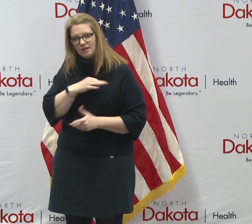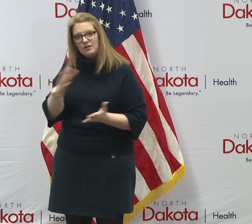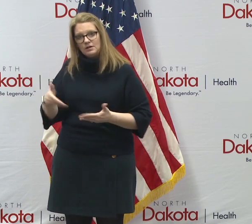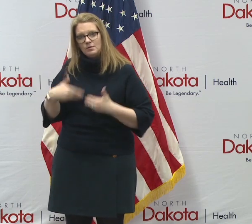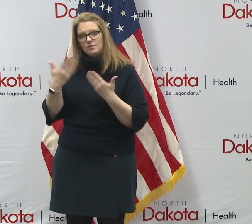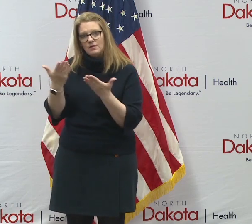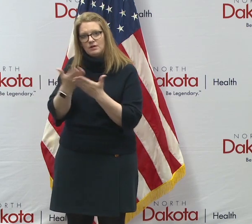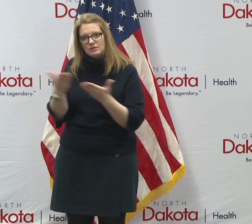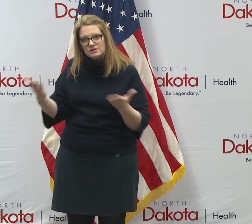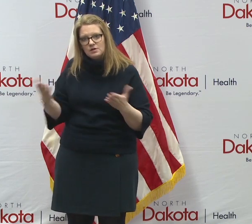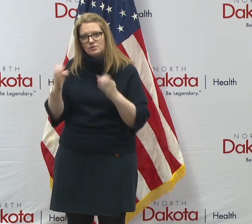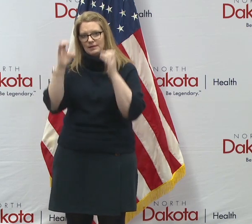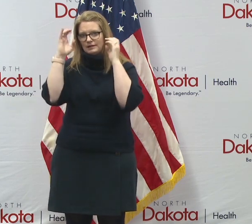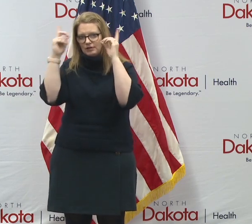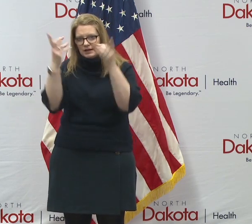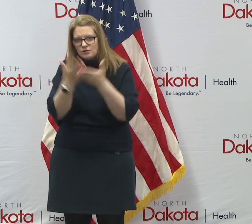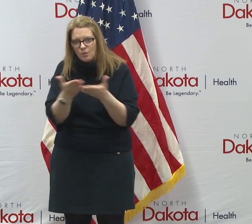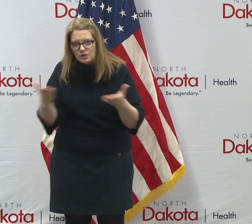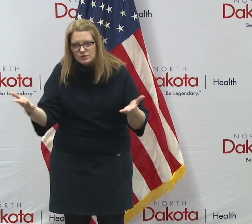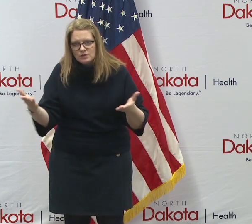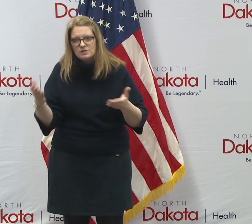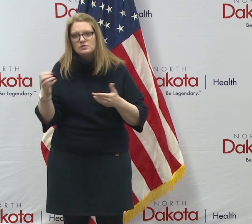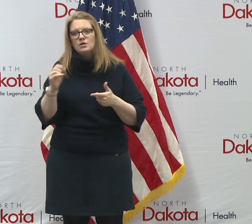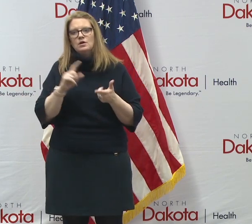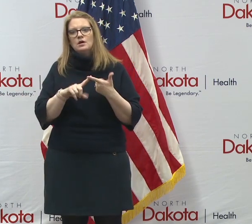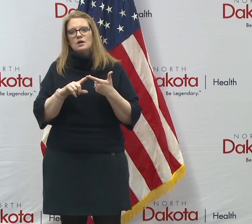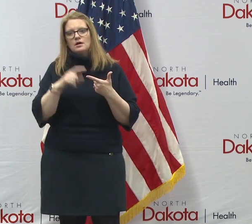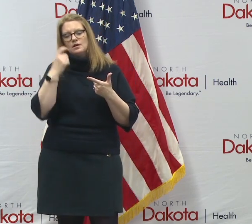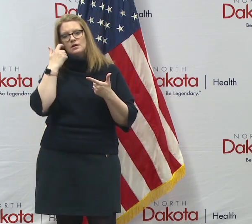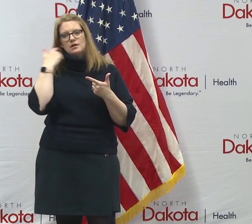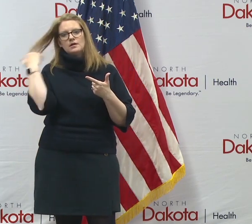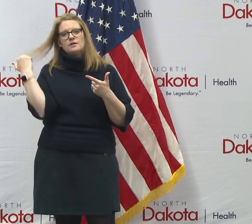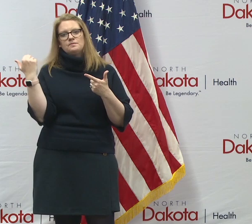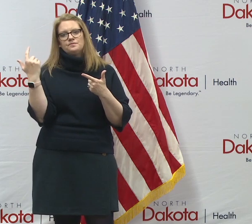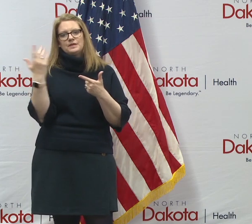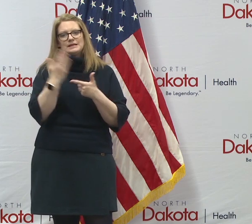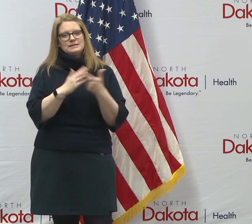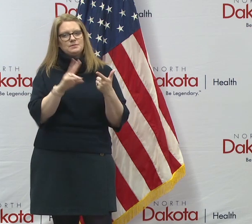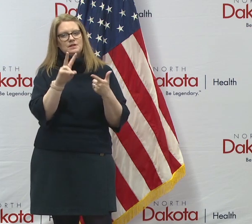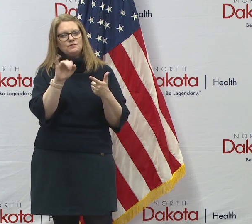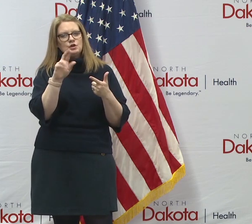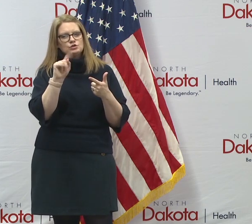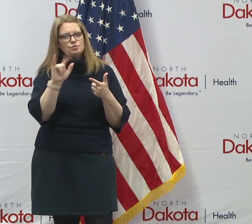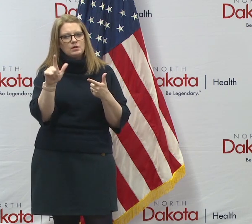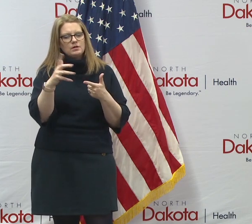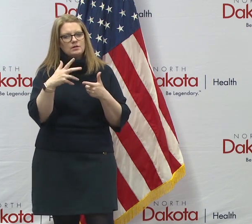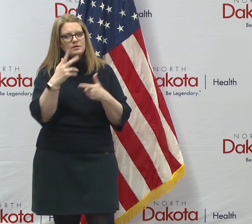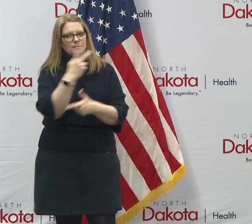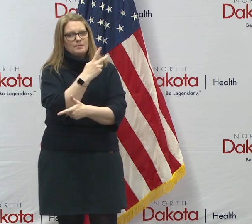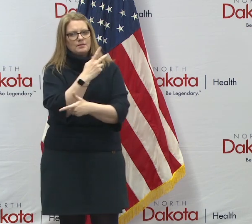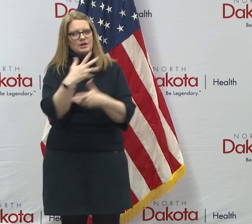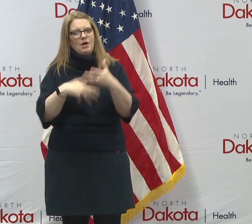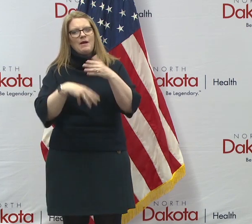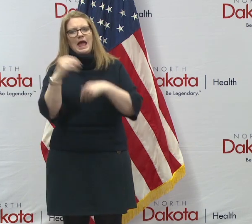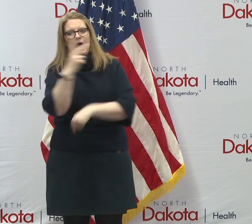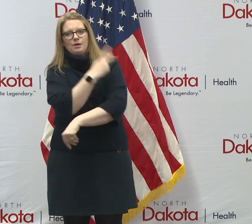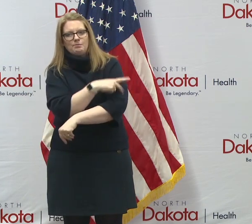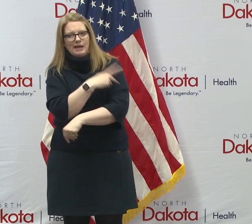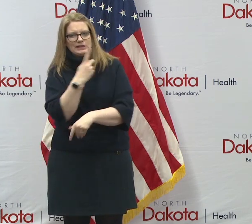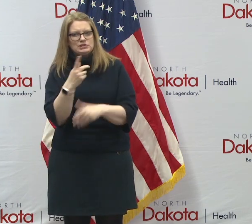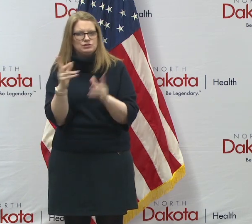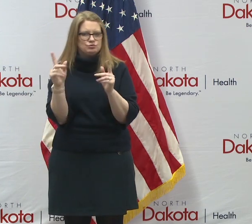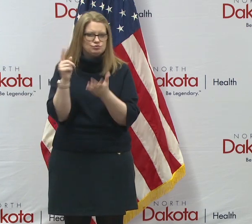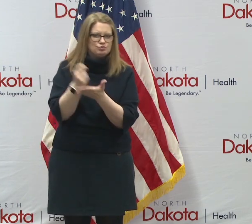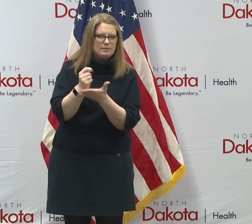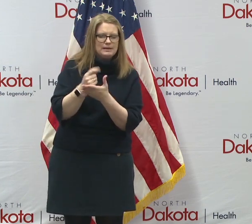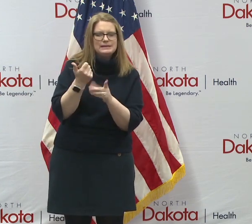with educational resources or, um, because of, uh, some of the, uh, virtual outpatient treatment, you have to be licensed addiction counselors.